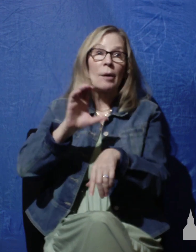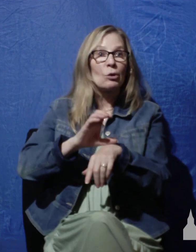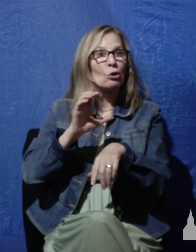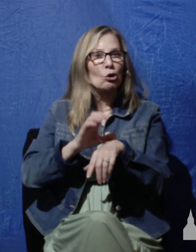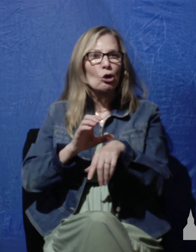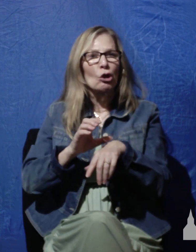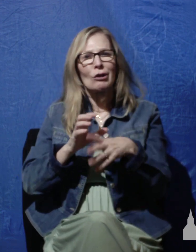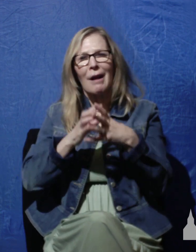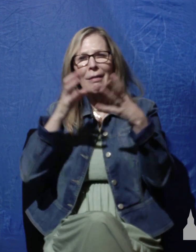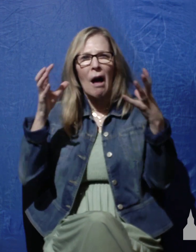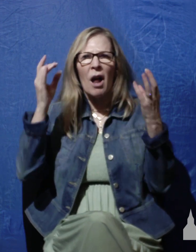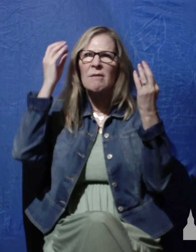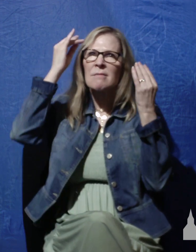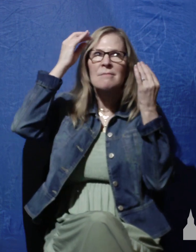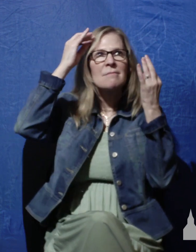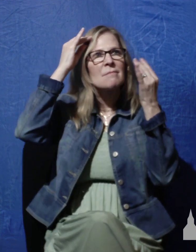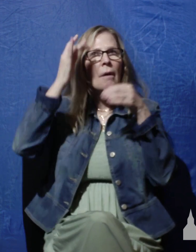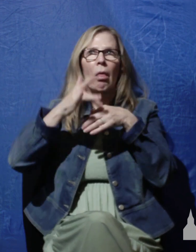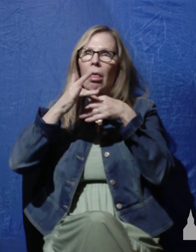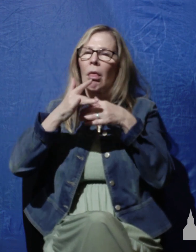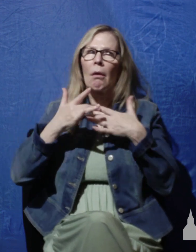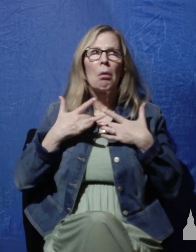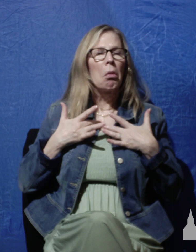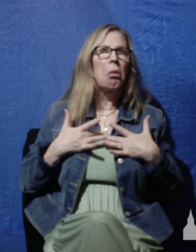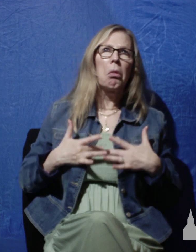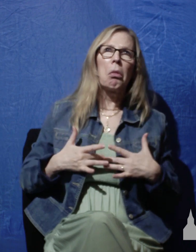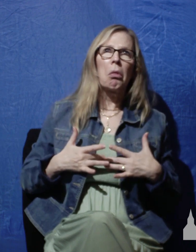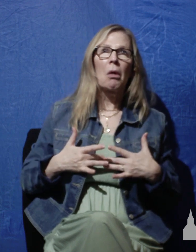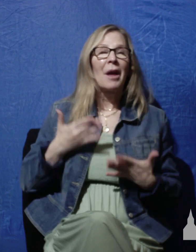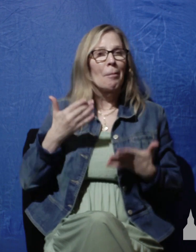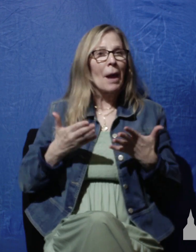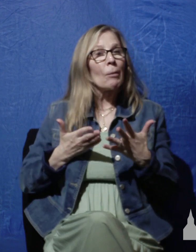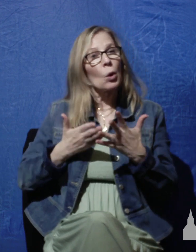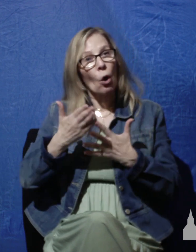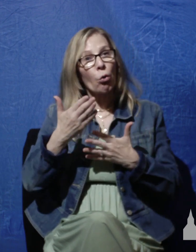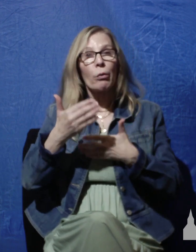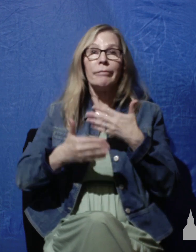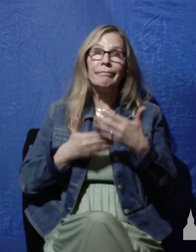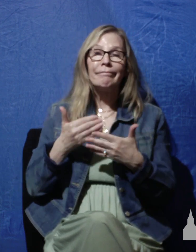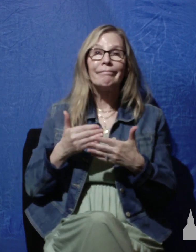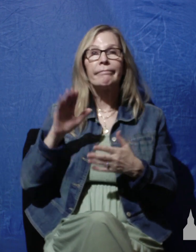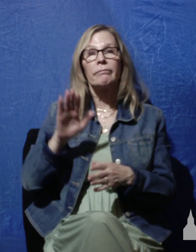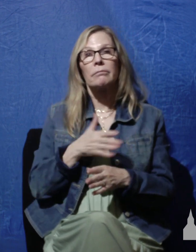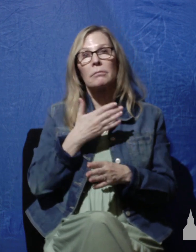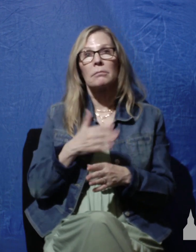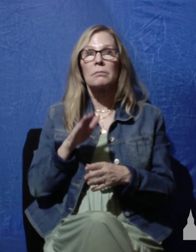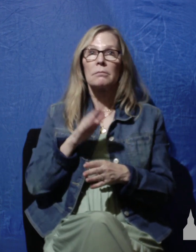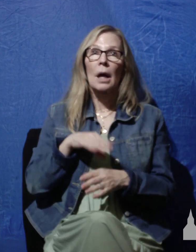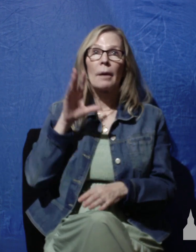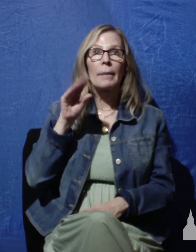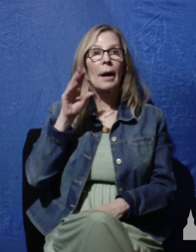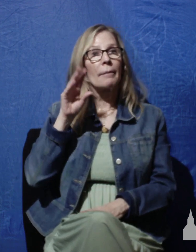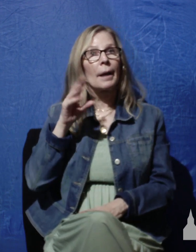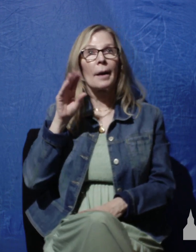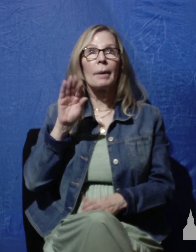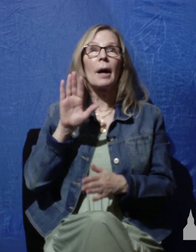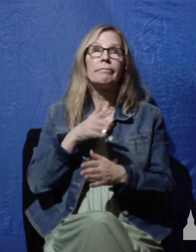with discouragements and yes, we may go through the motions of singing the songs of praise that appear on the screen,